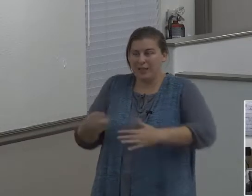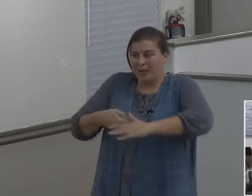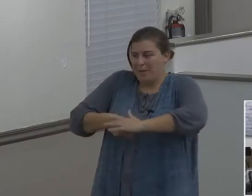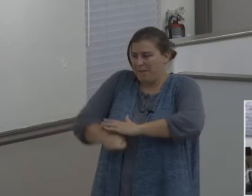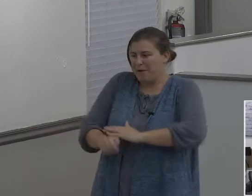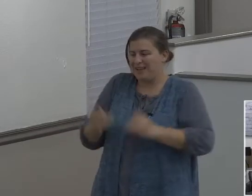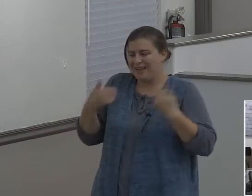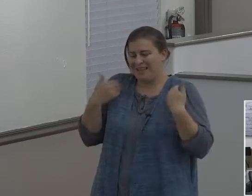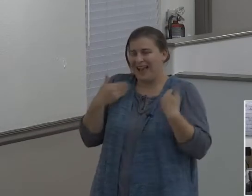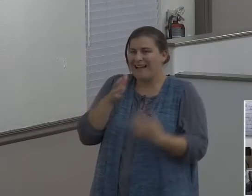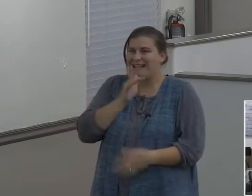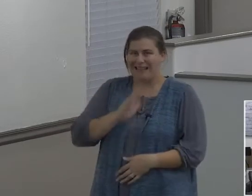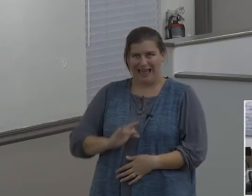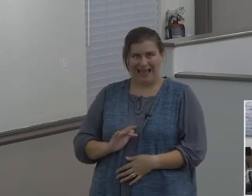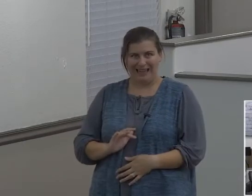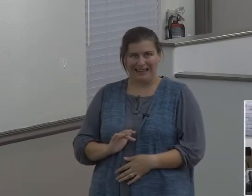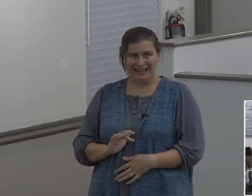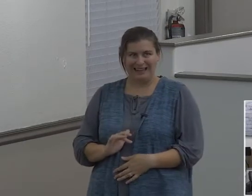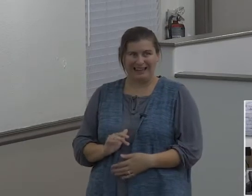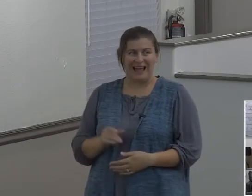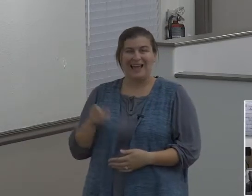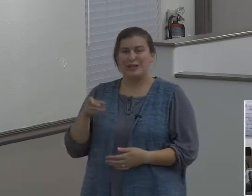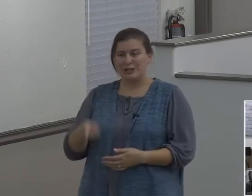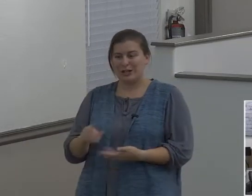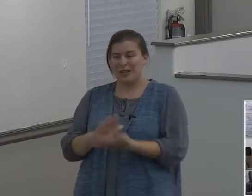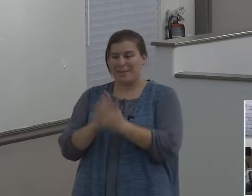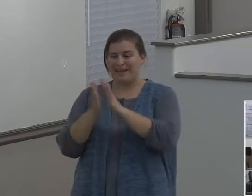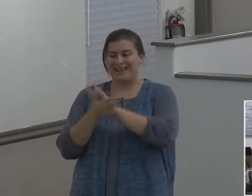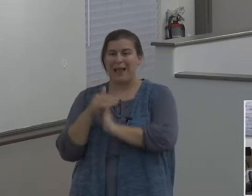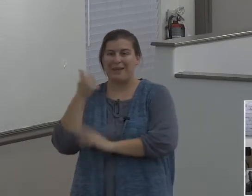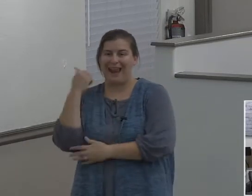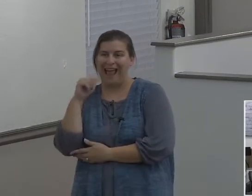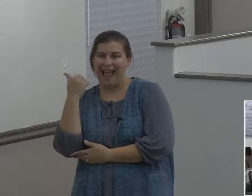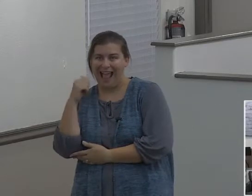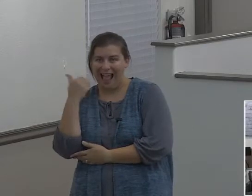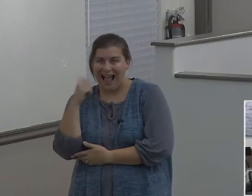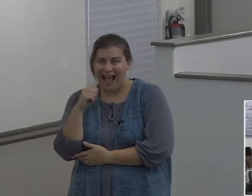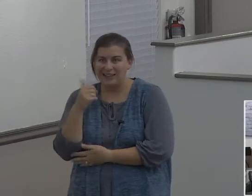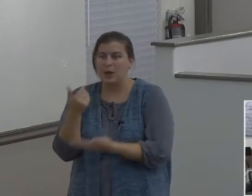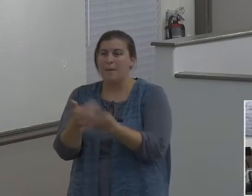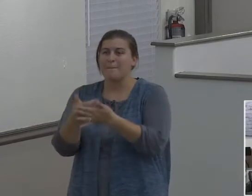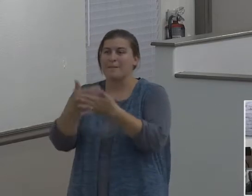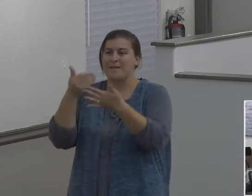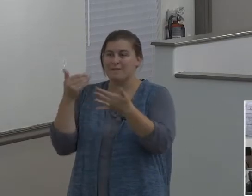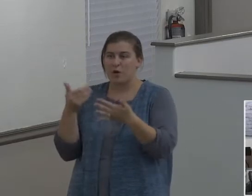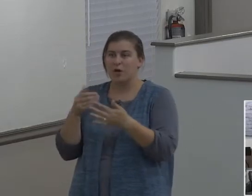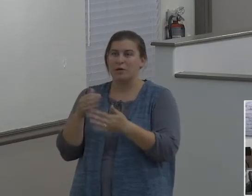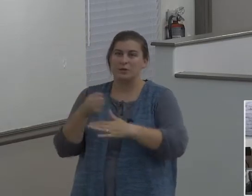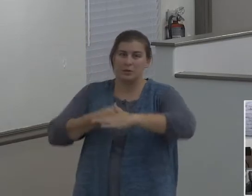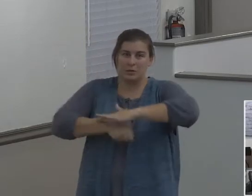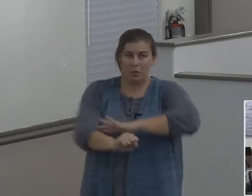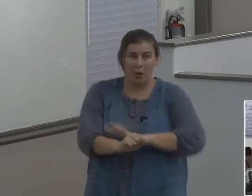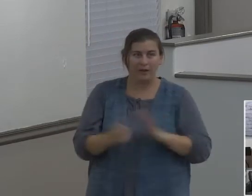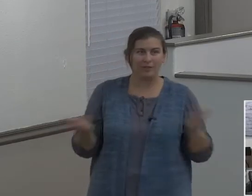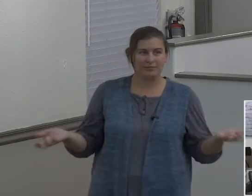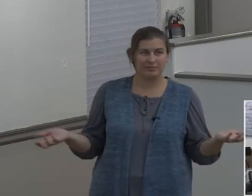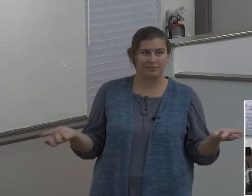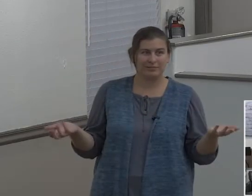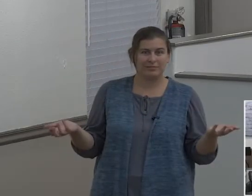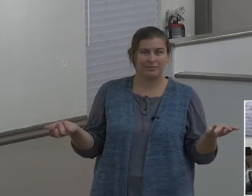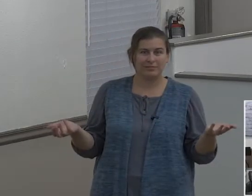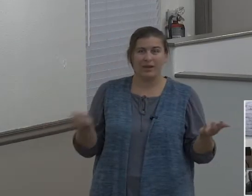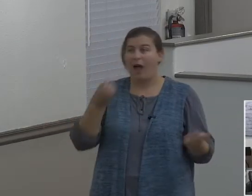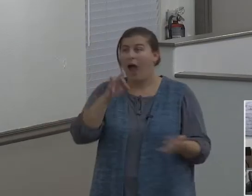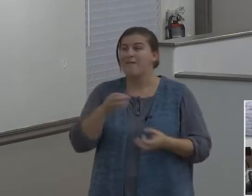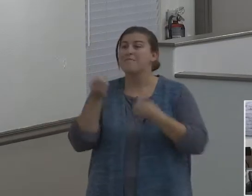and she was an aunt before she was ever born, of multiples. I mean, she had